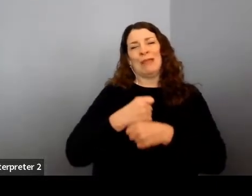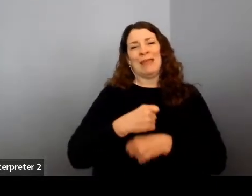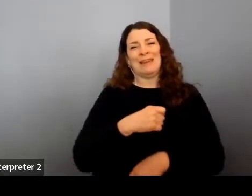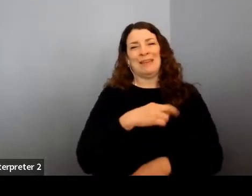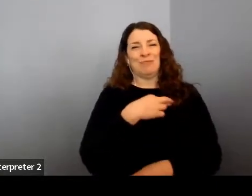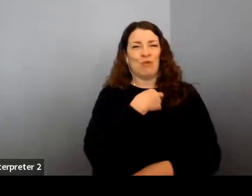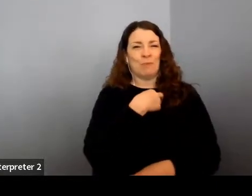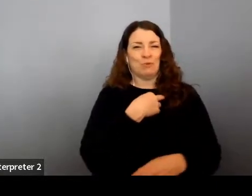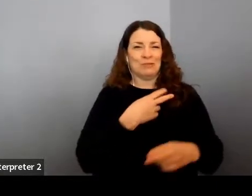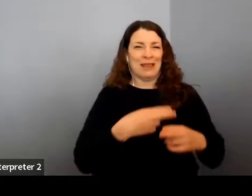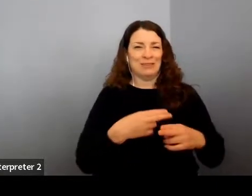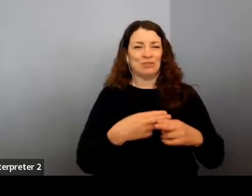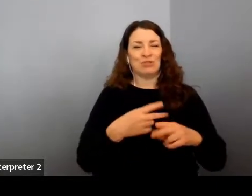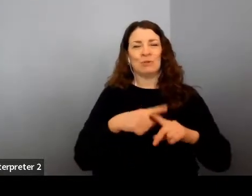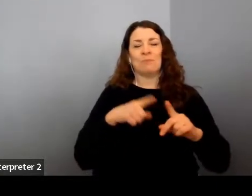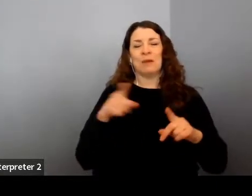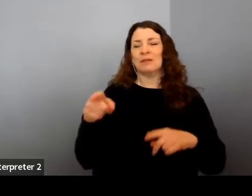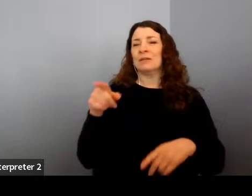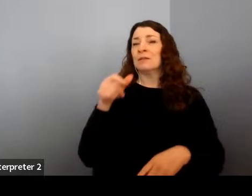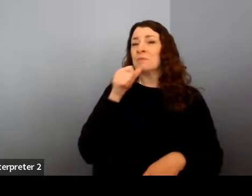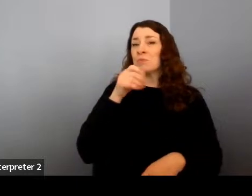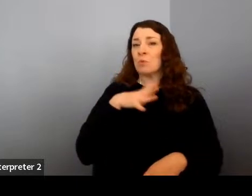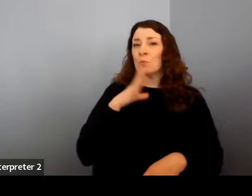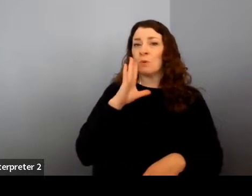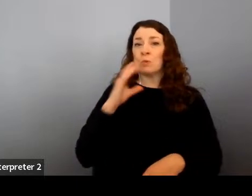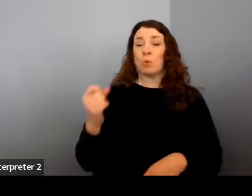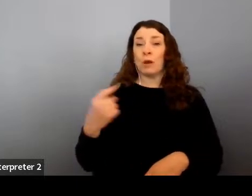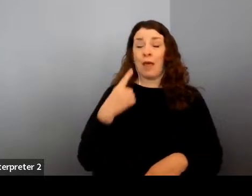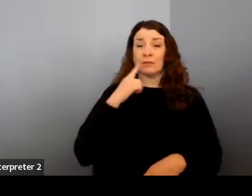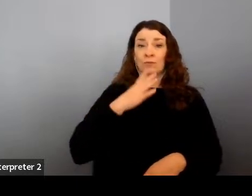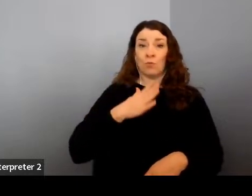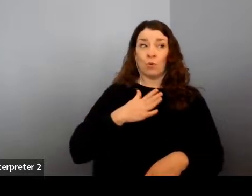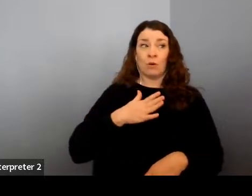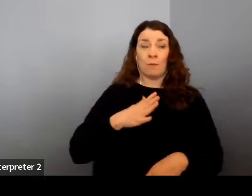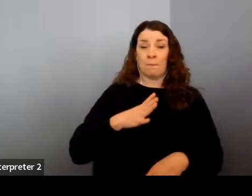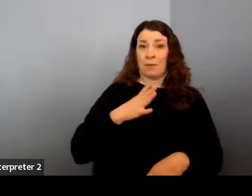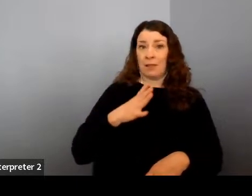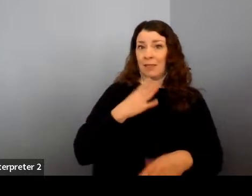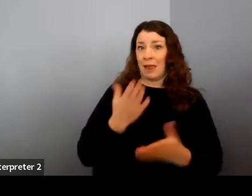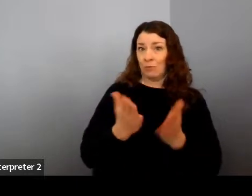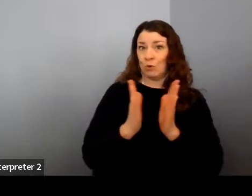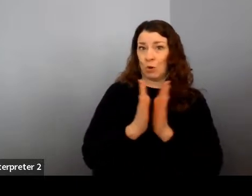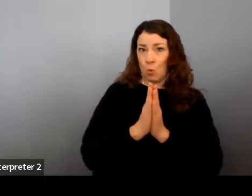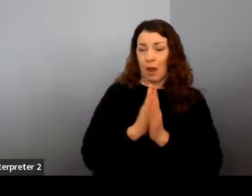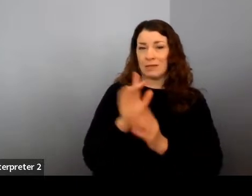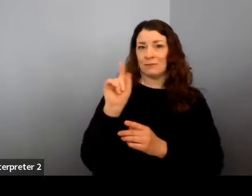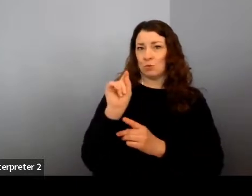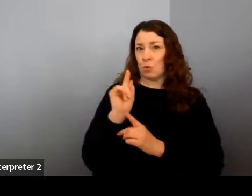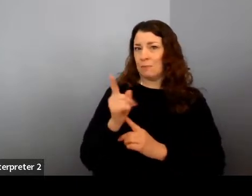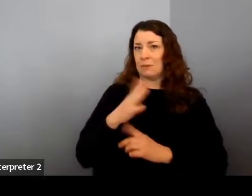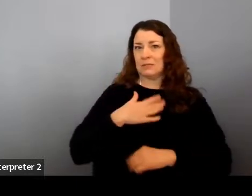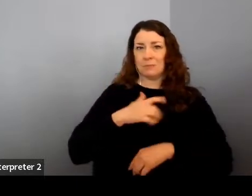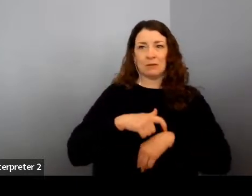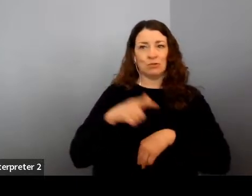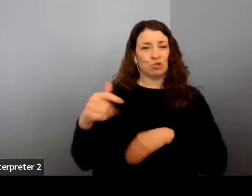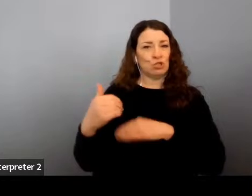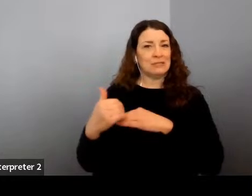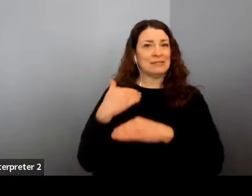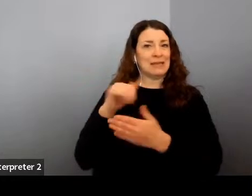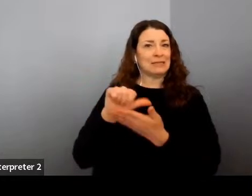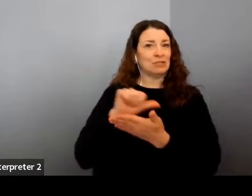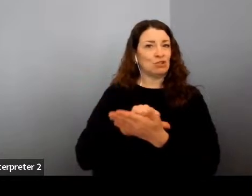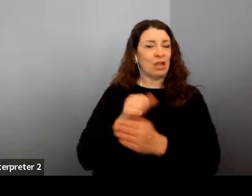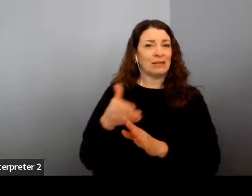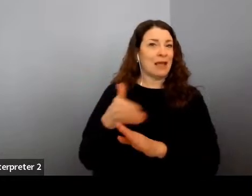come to me with a very polite request for my time, specifically 20 minutes. And she sent an agenda ahead of time of the